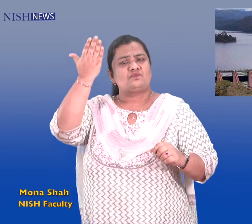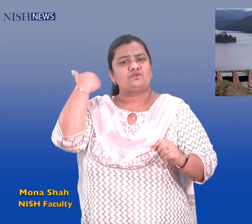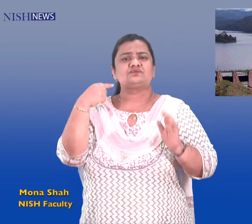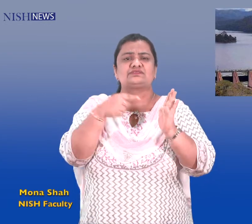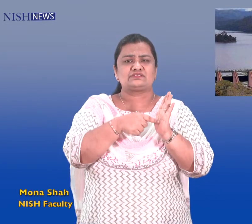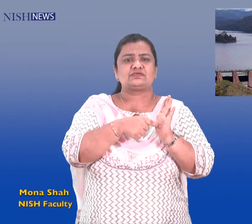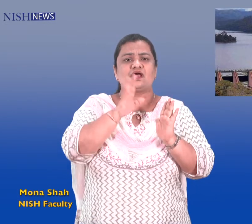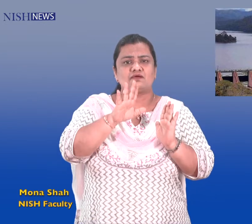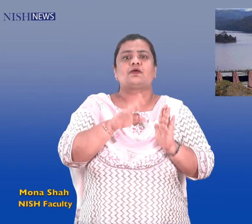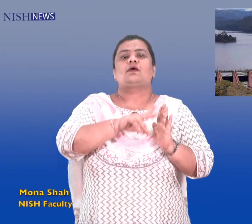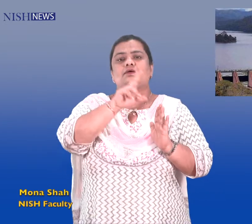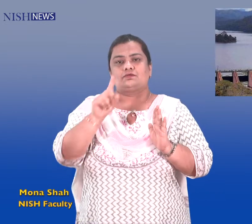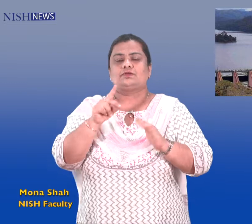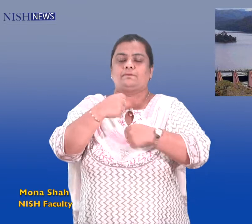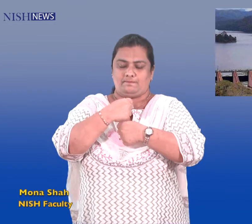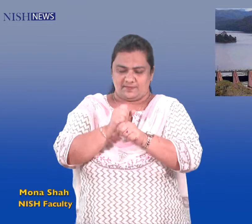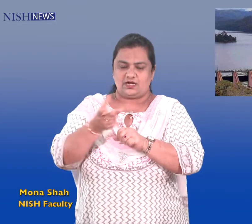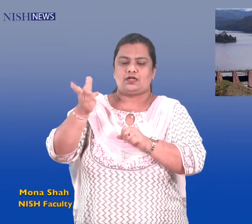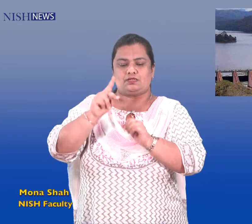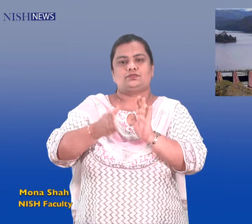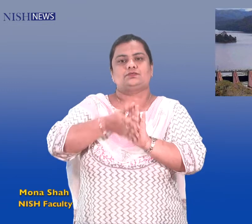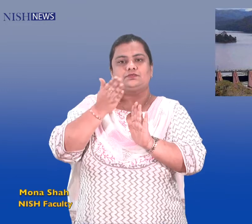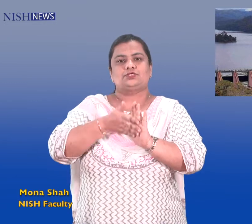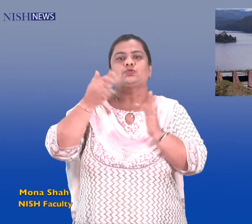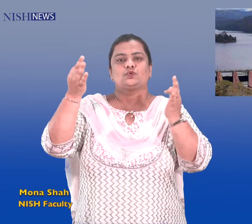dam in Mullapiria and for protecting the lives of lakhs of people.